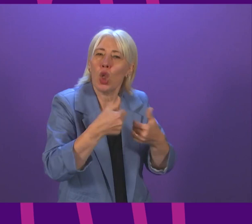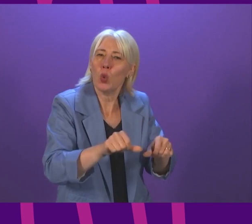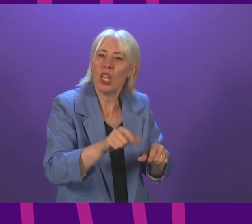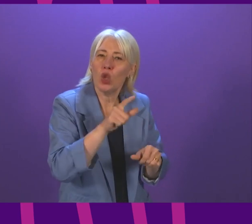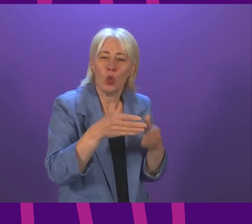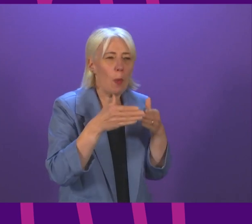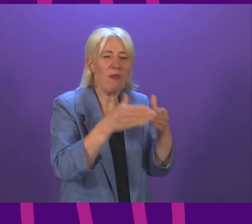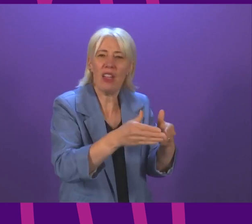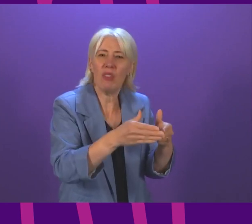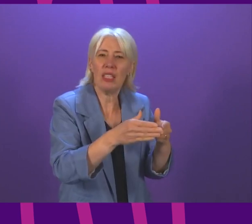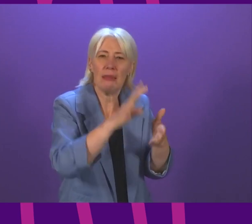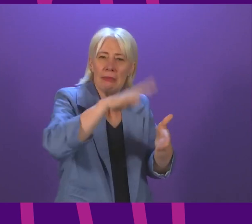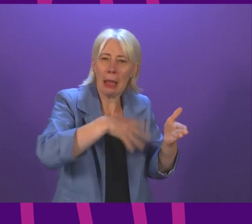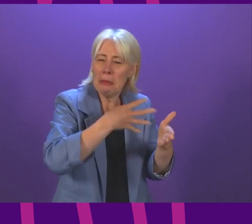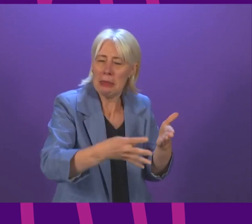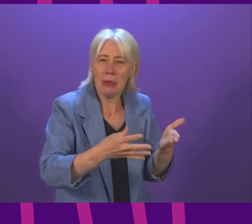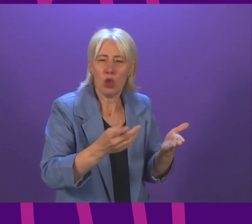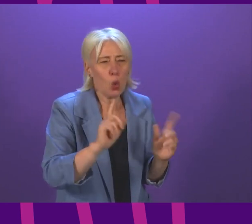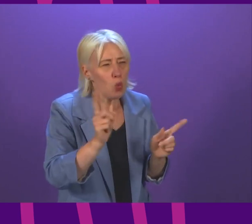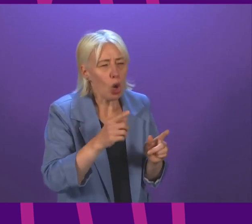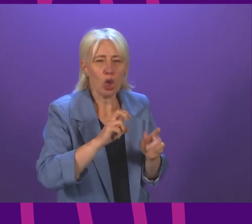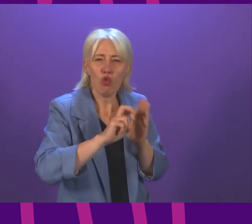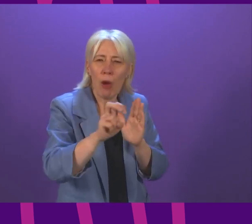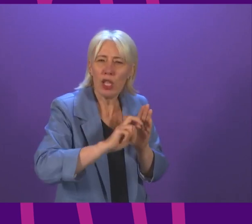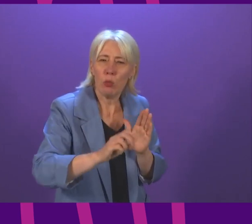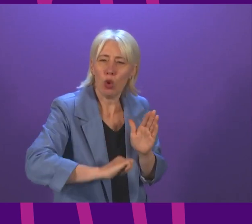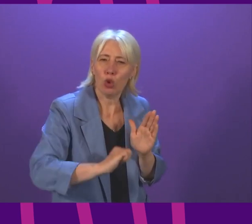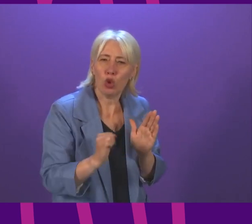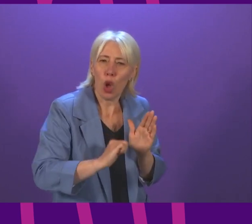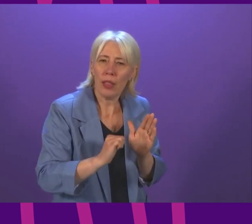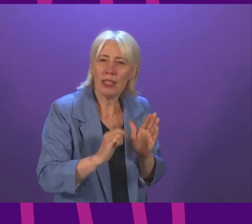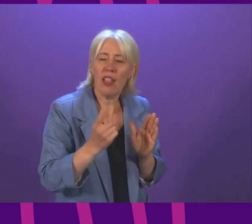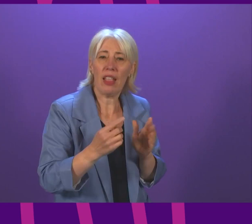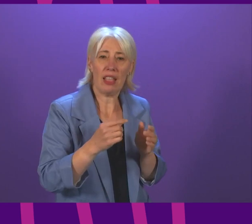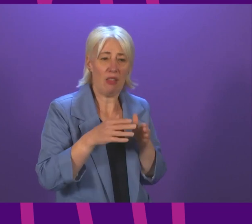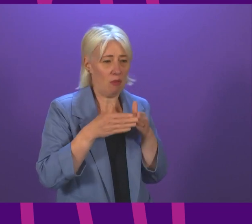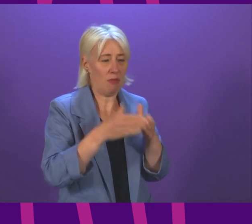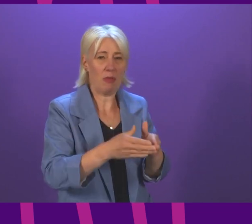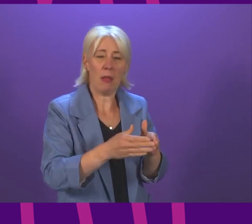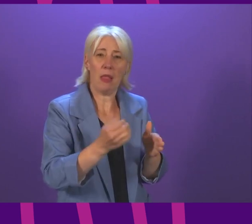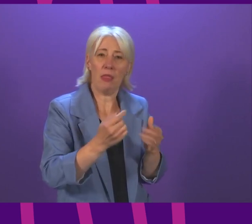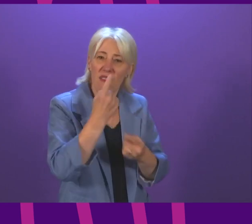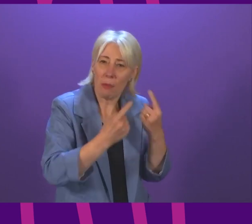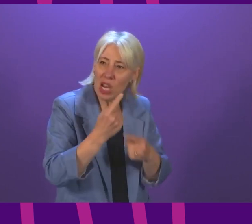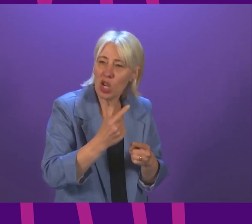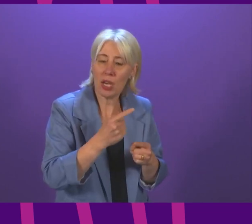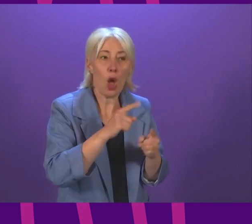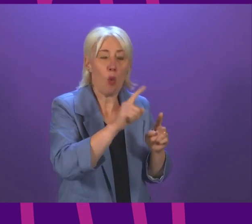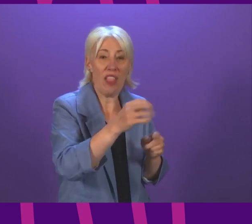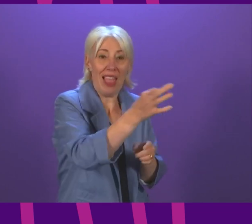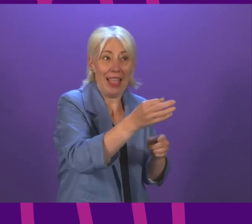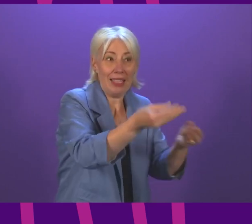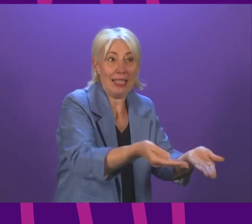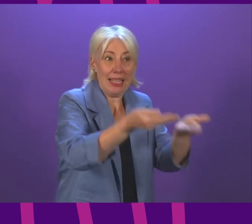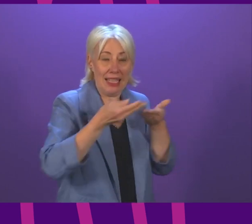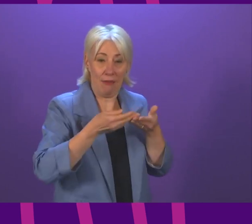can the First Minister indicate what Transport Scotland does with the freight information that Northern Isles stakeholders provide to it and when is the